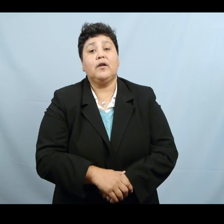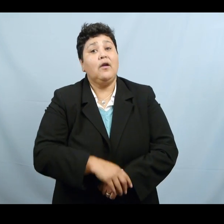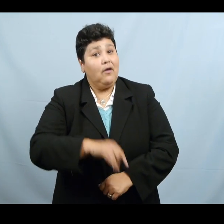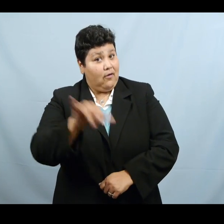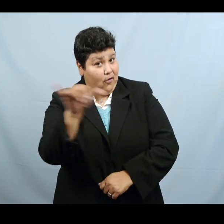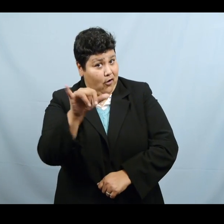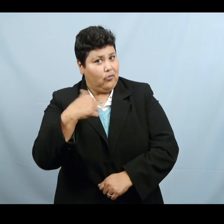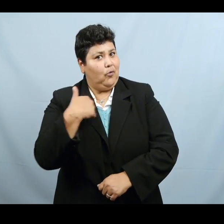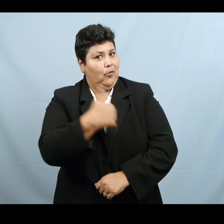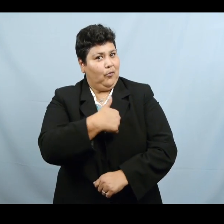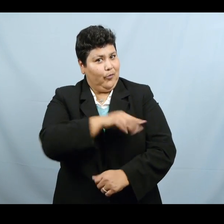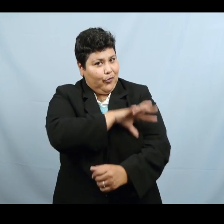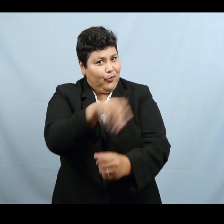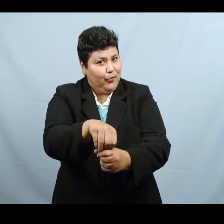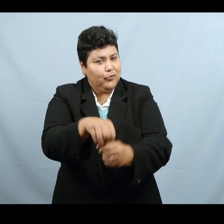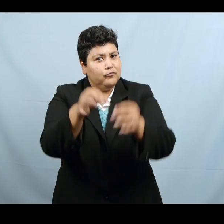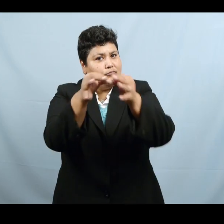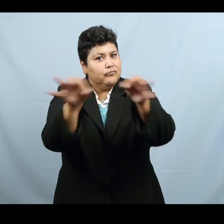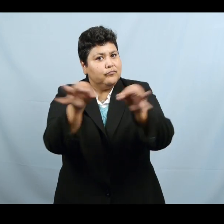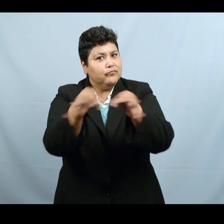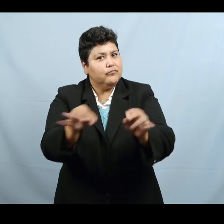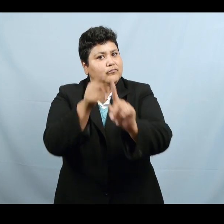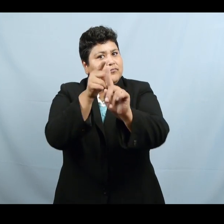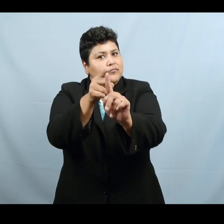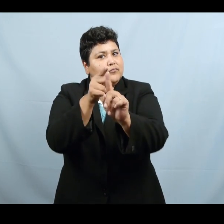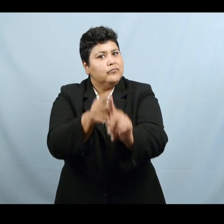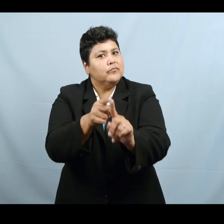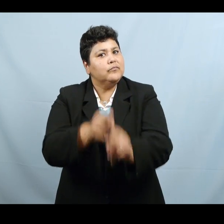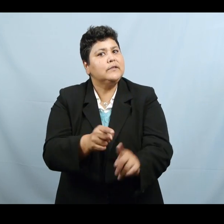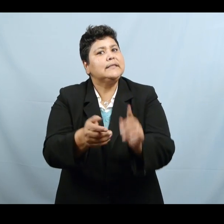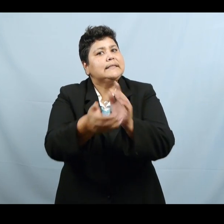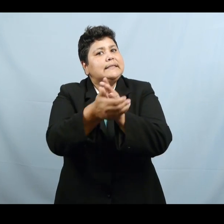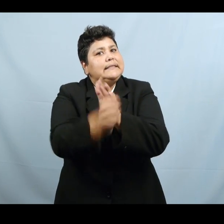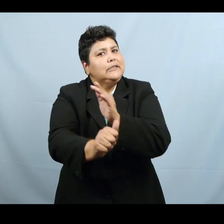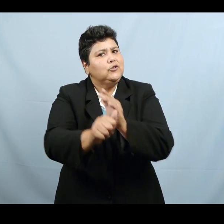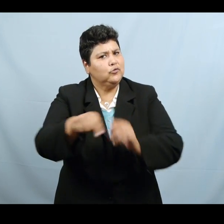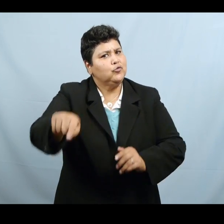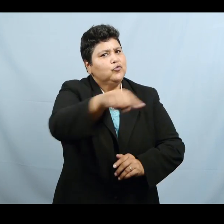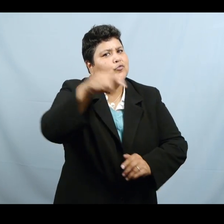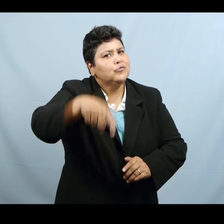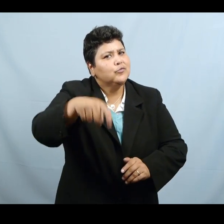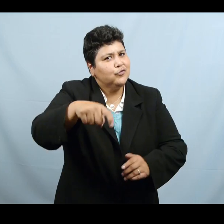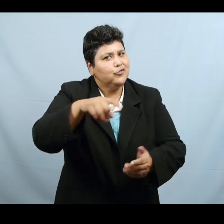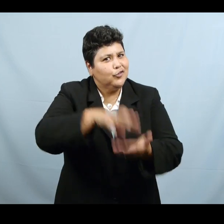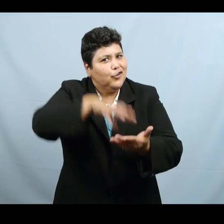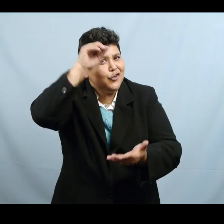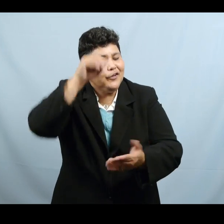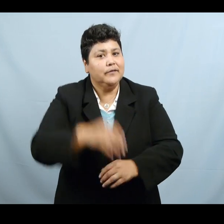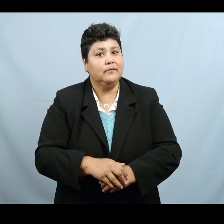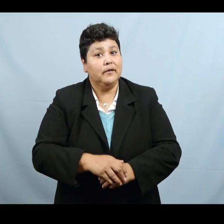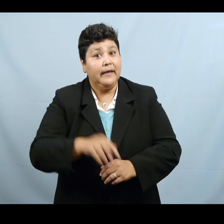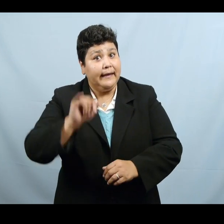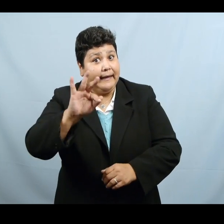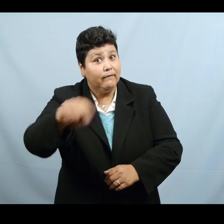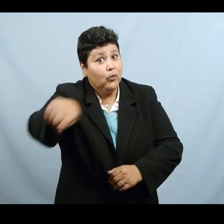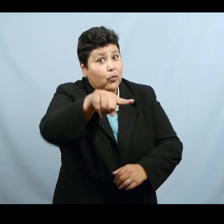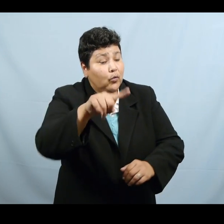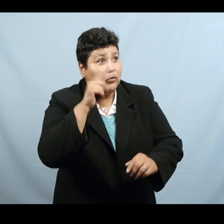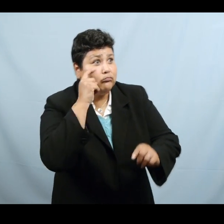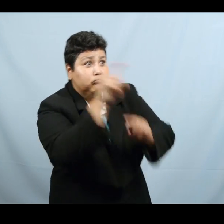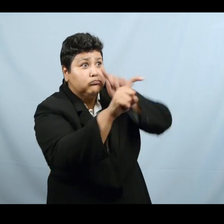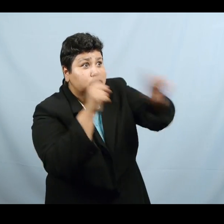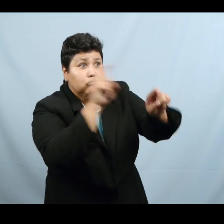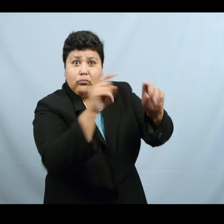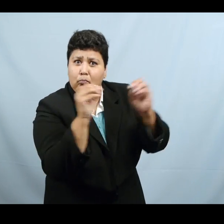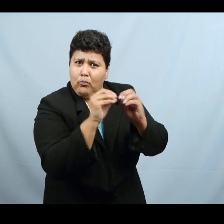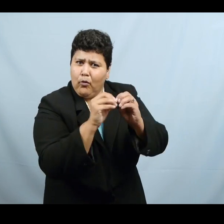you will see highlights for each scenario showing some of the skills used. Only a few skills are listed. We encourage you